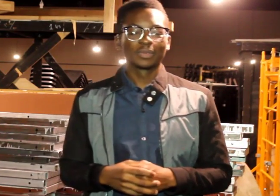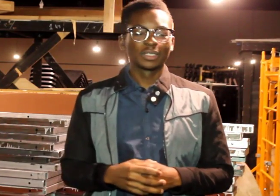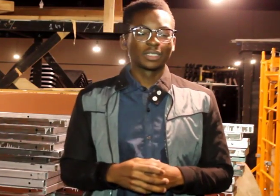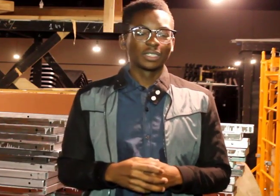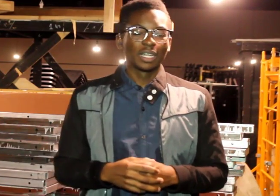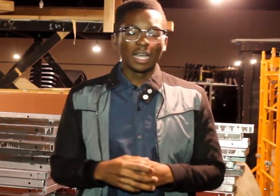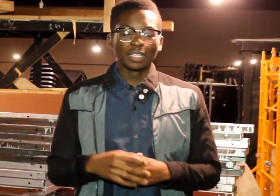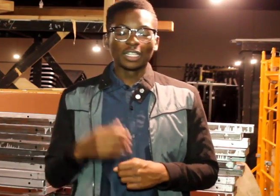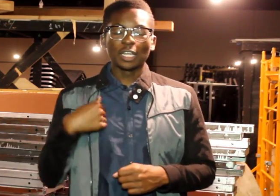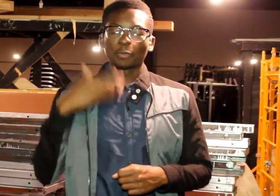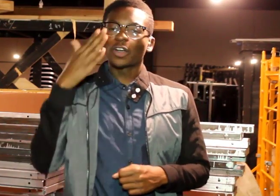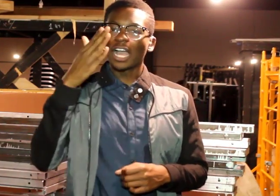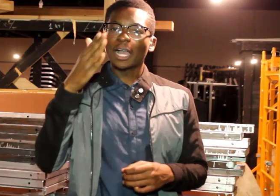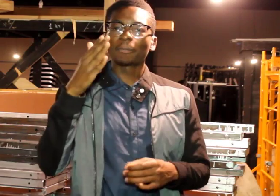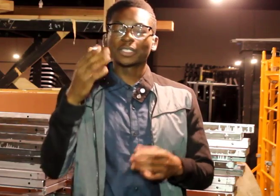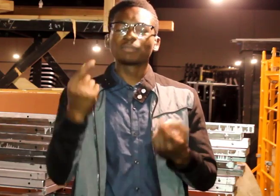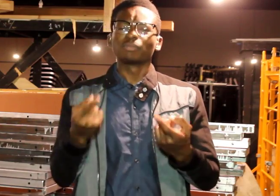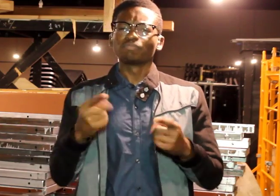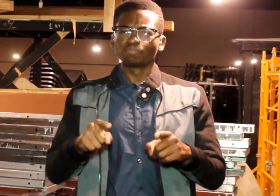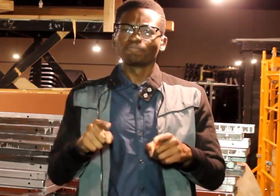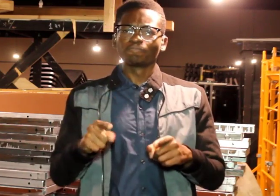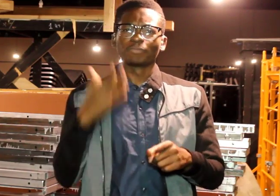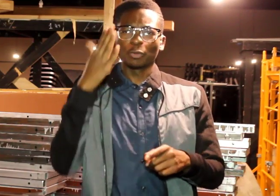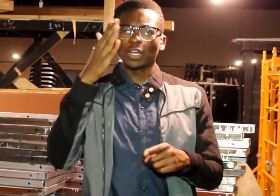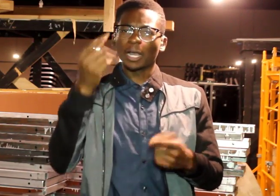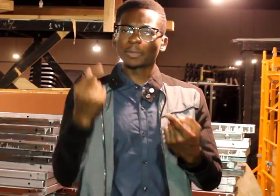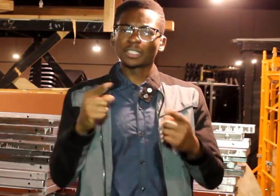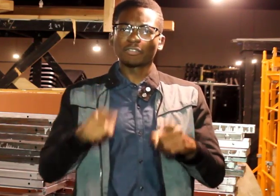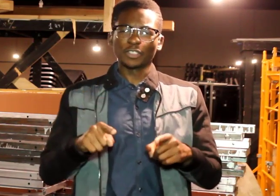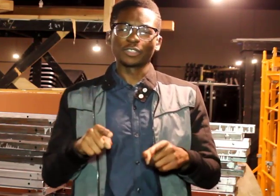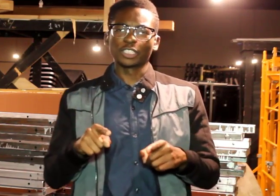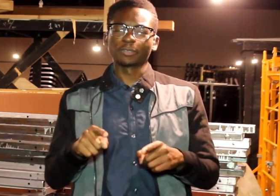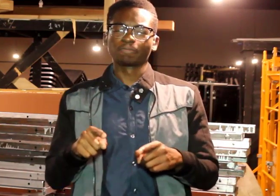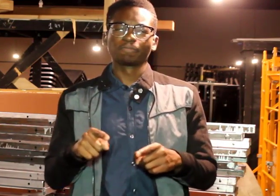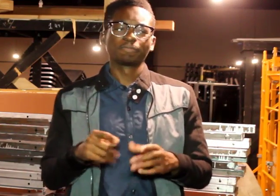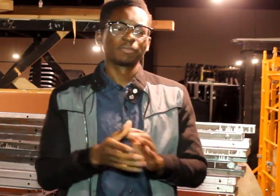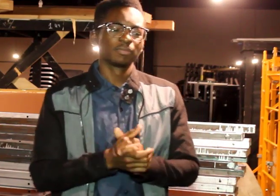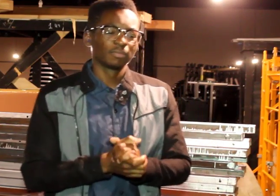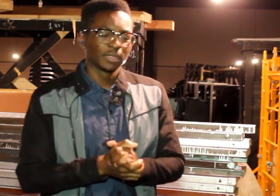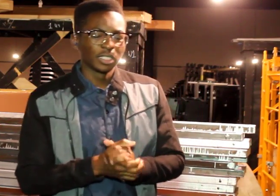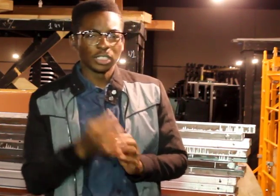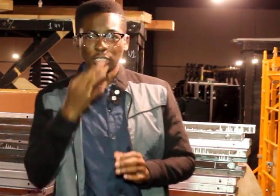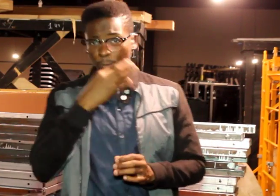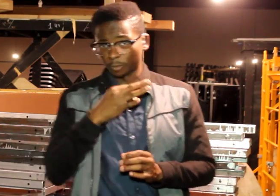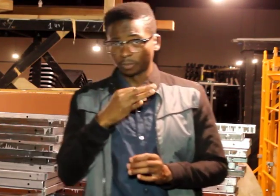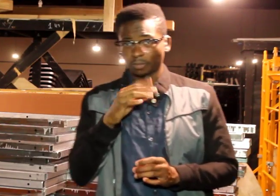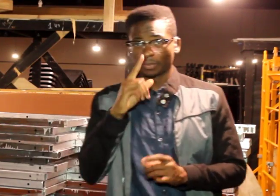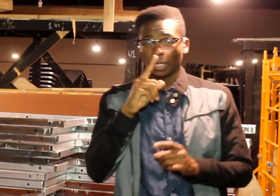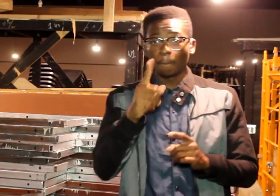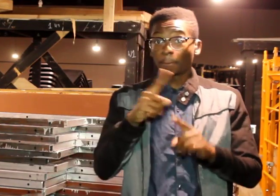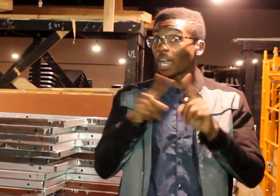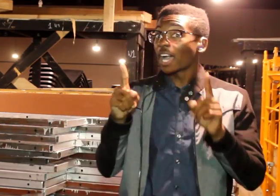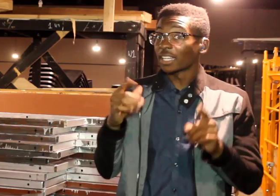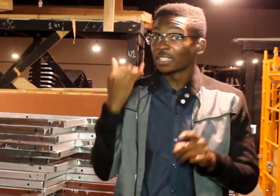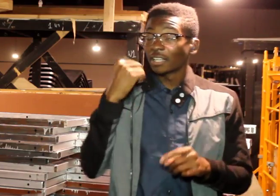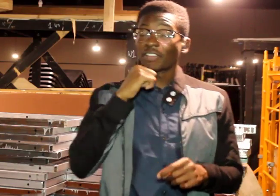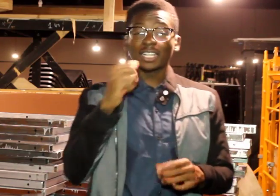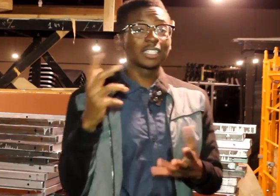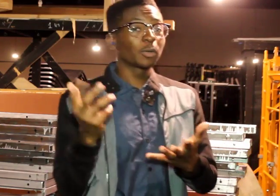So, it will happen. It will happen in the future. Soon. But, if I didn't